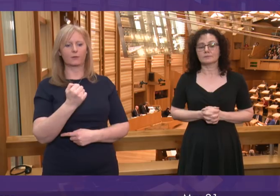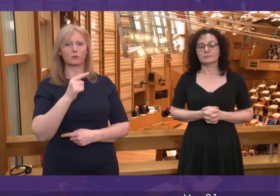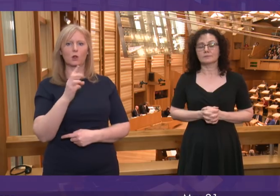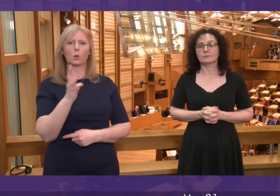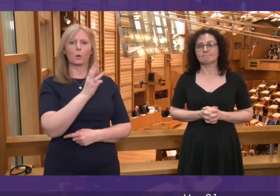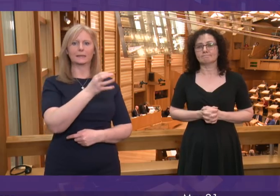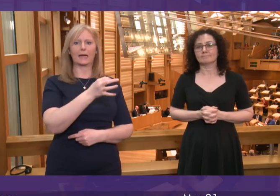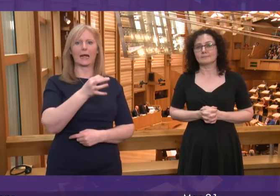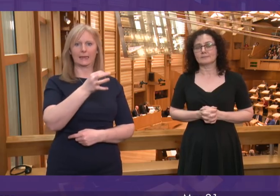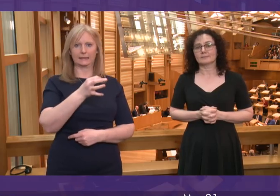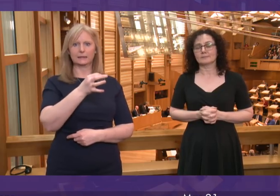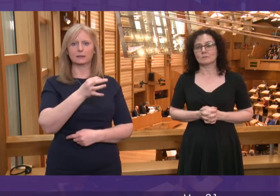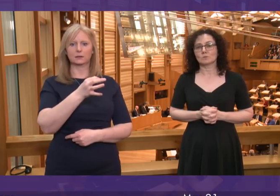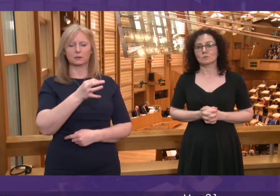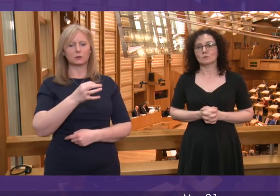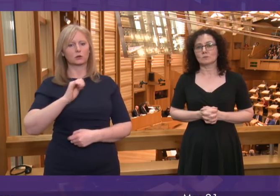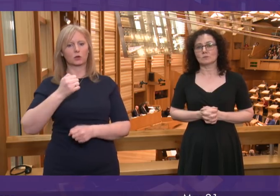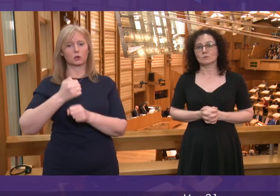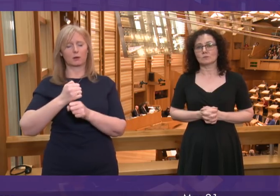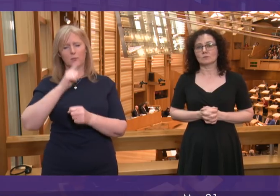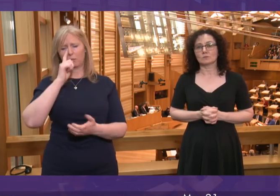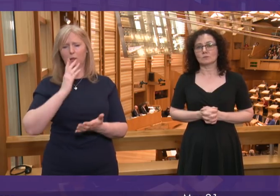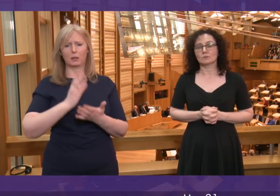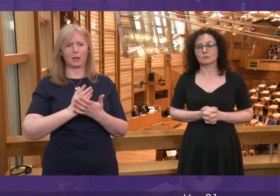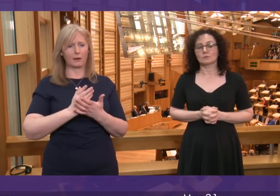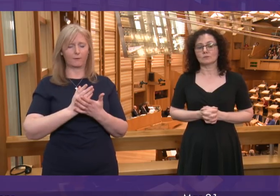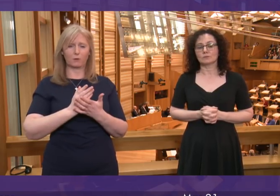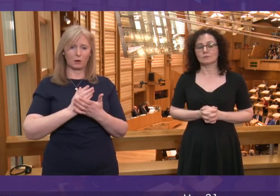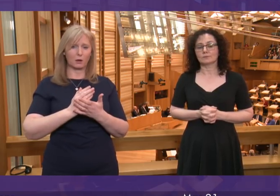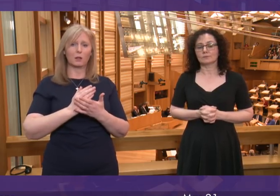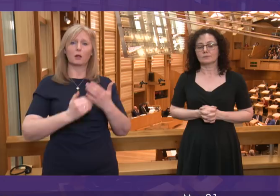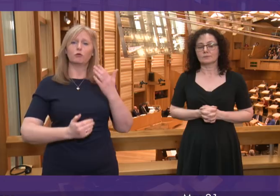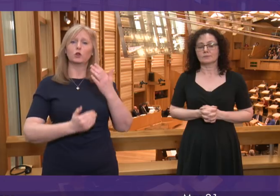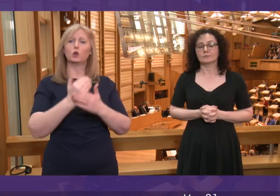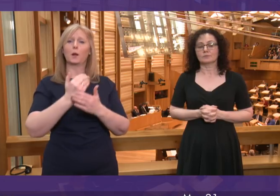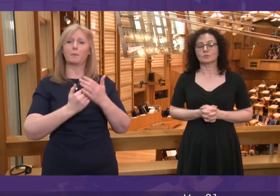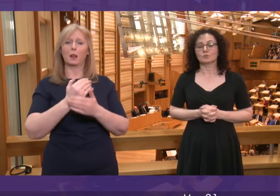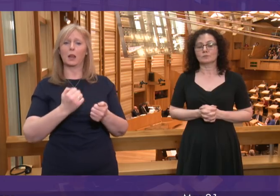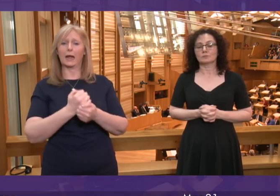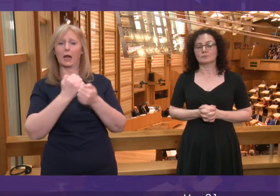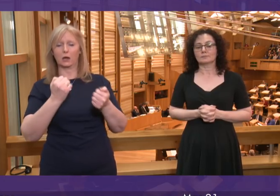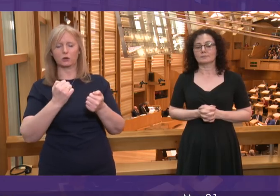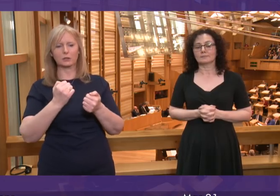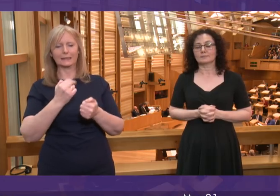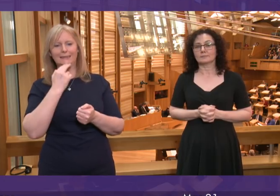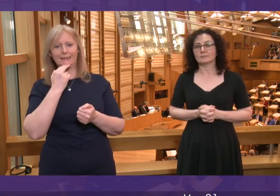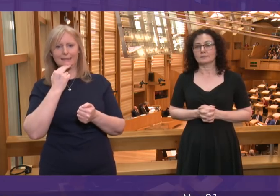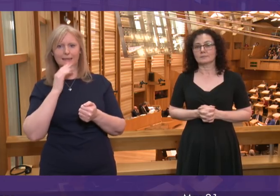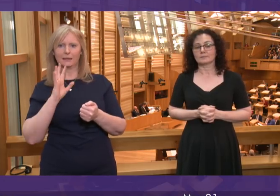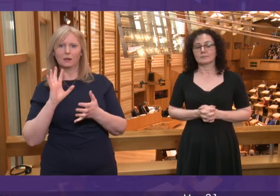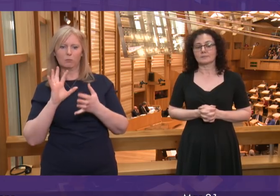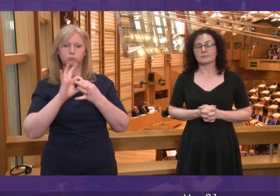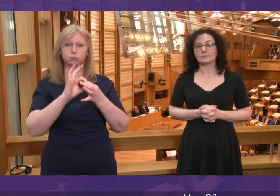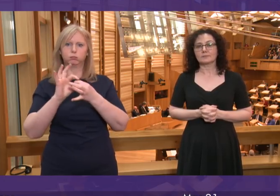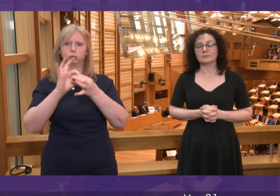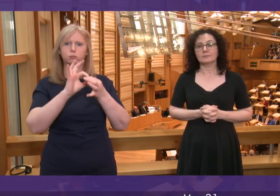Western Isles. The Scottish Government believes that for the full renewables potential of the Western Isles to be realised, a larger link is required, so I very